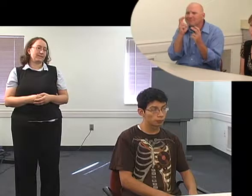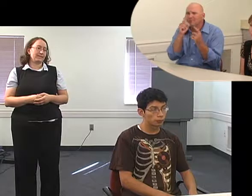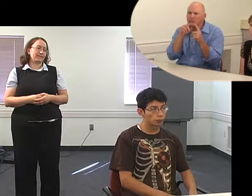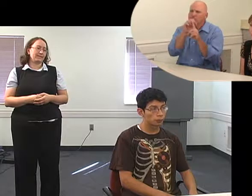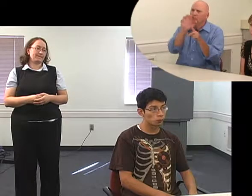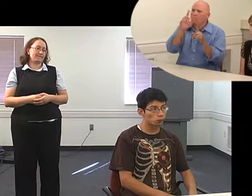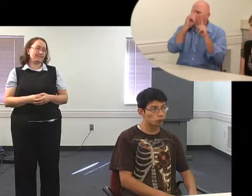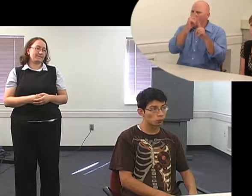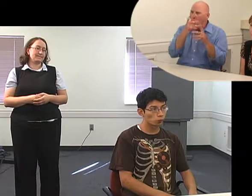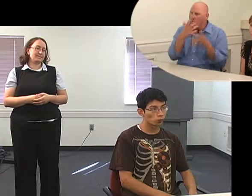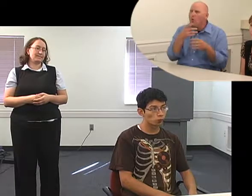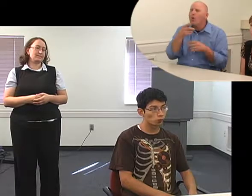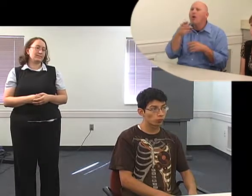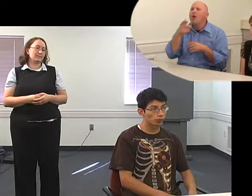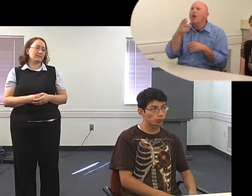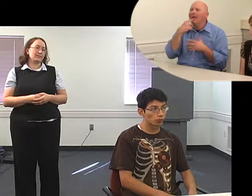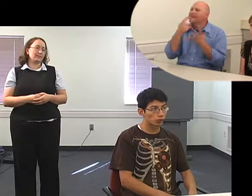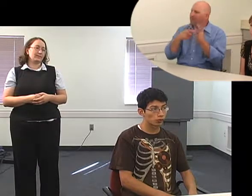It's all about you.